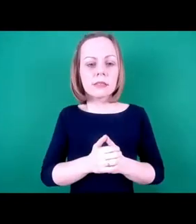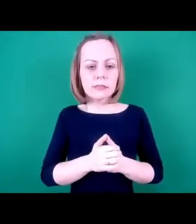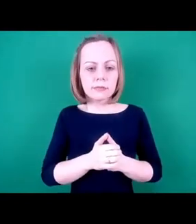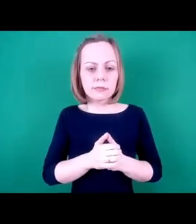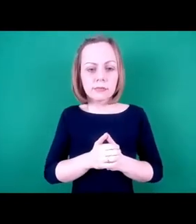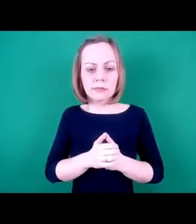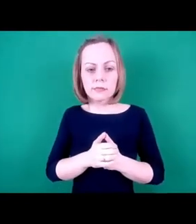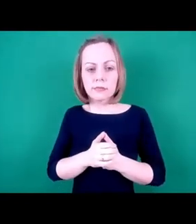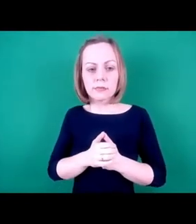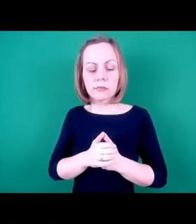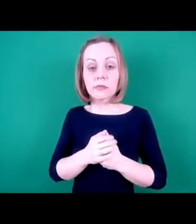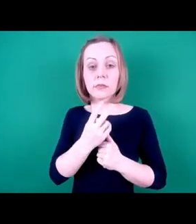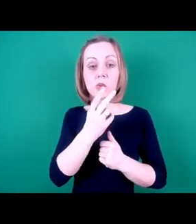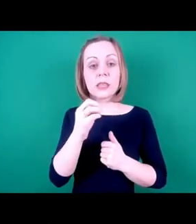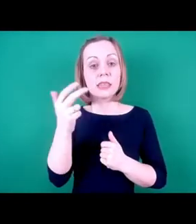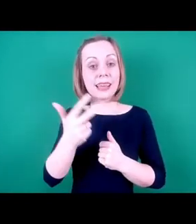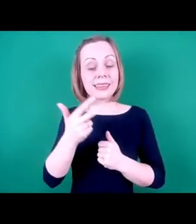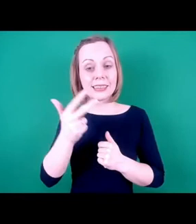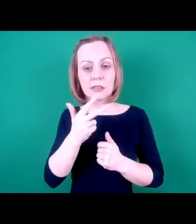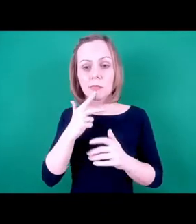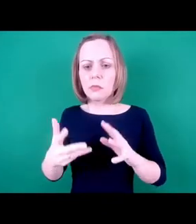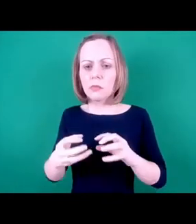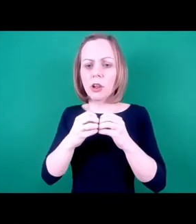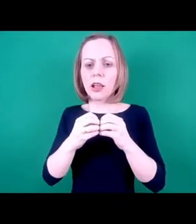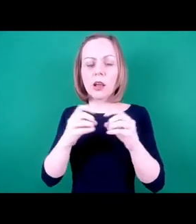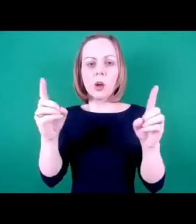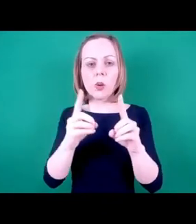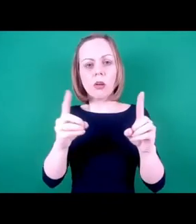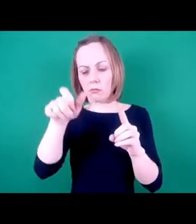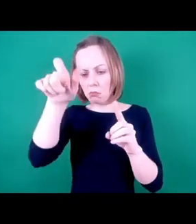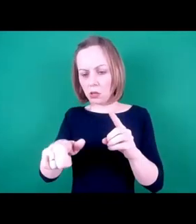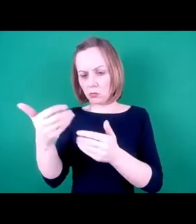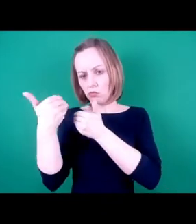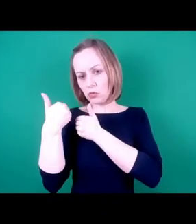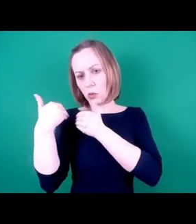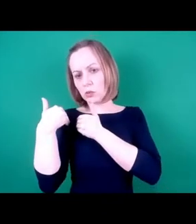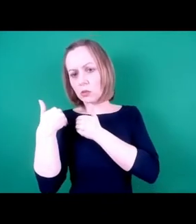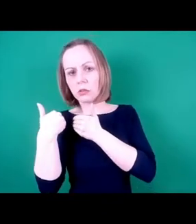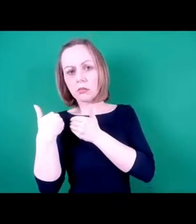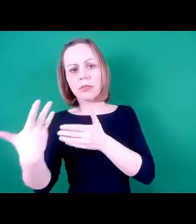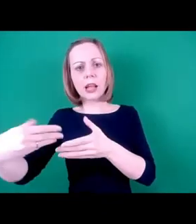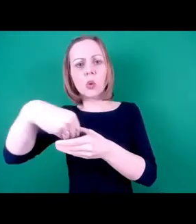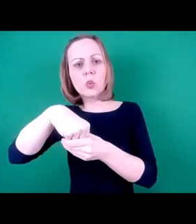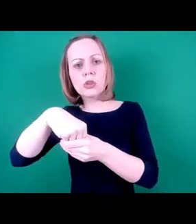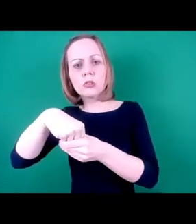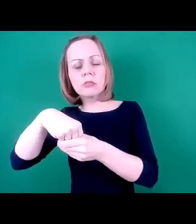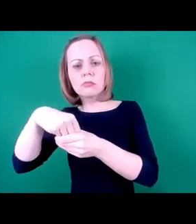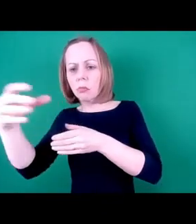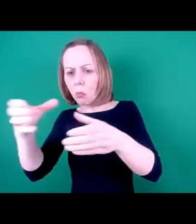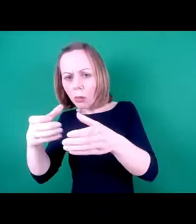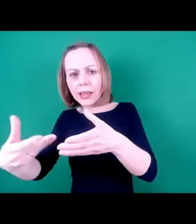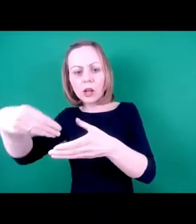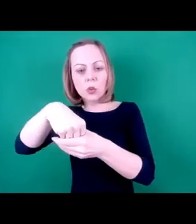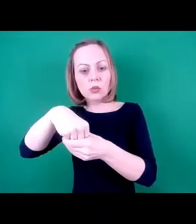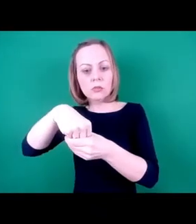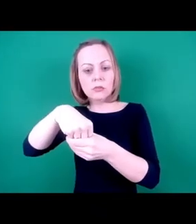in 2018 of the new role of curator of inclusion. Since her appointments, my brilliant colleague Bethany Mitchell has been